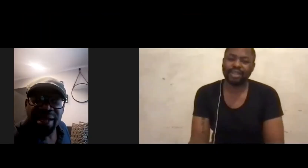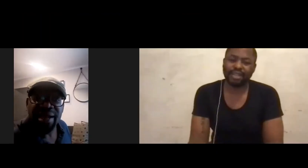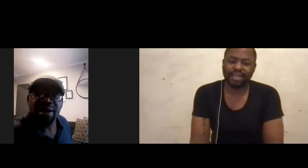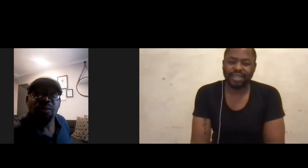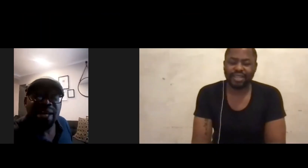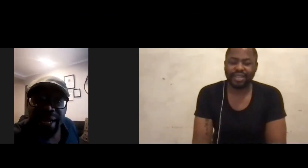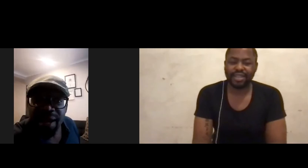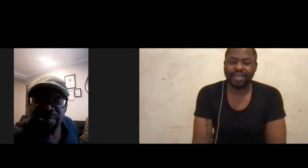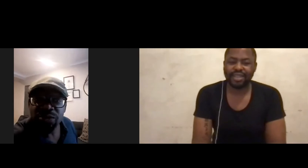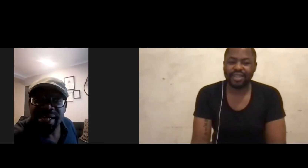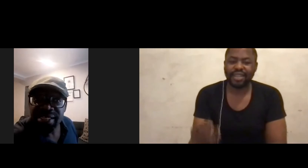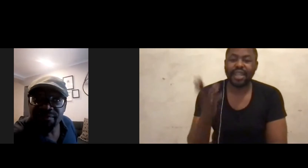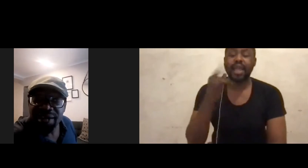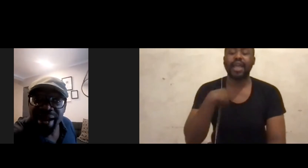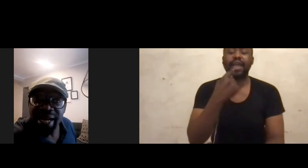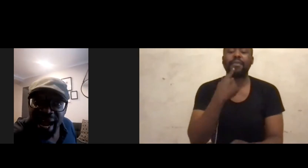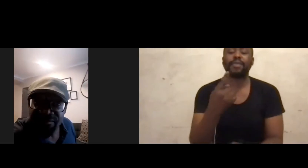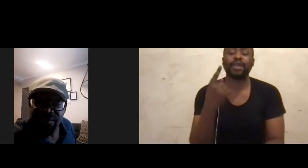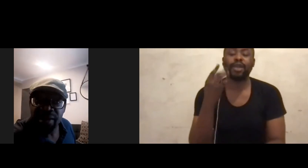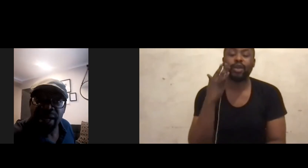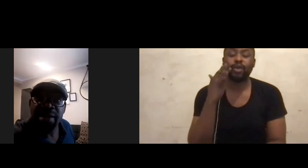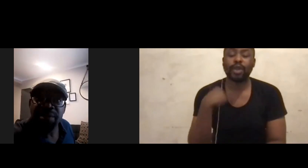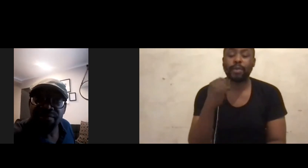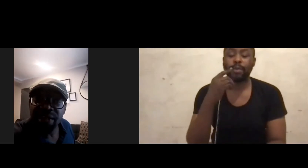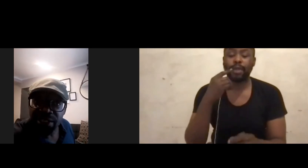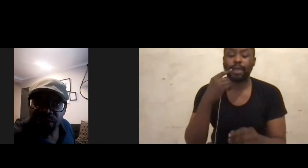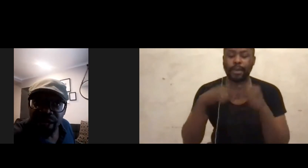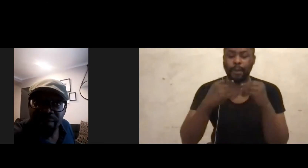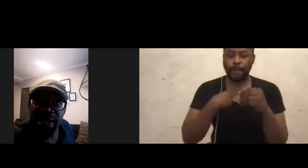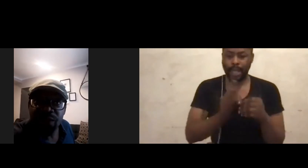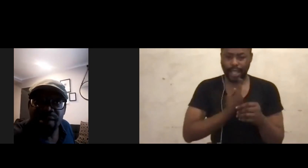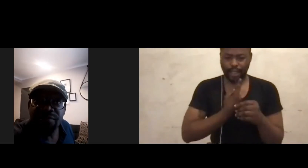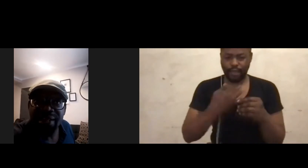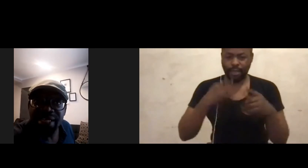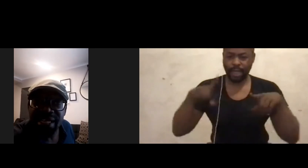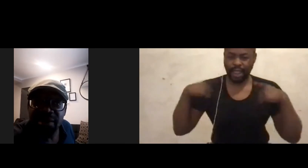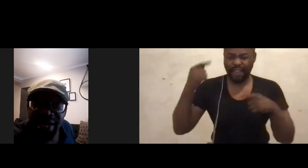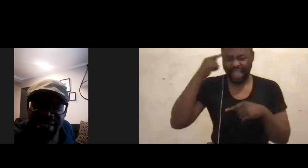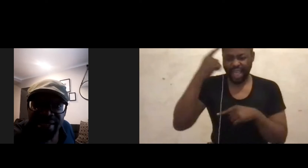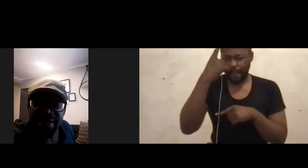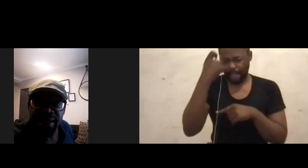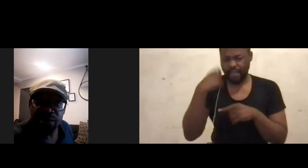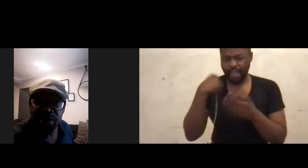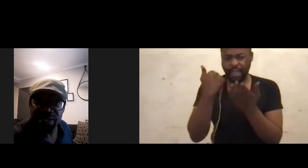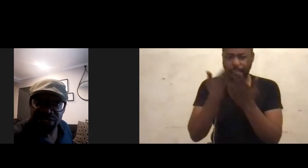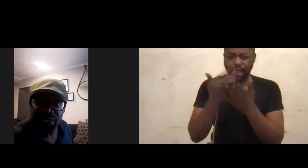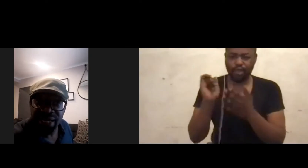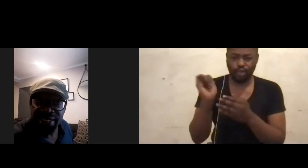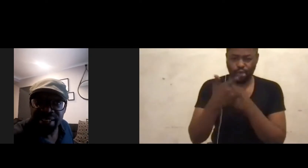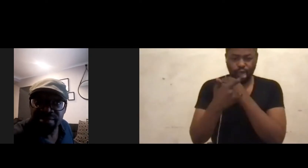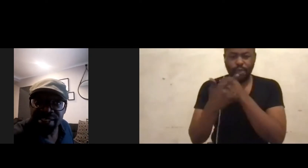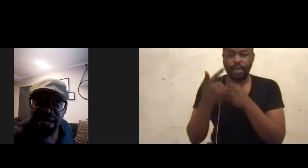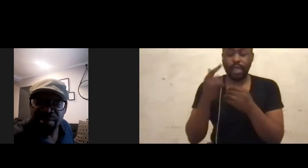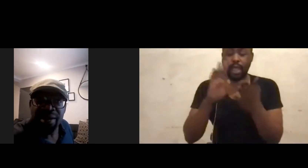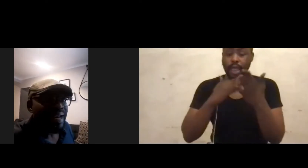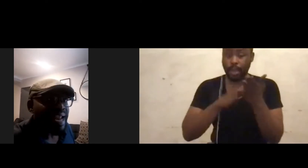When it comes to myself and my life, and I believe that this should apply to every other single person, including my children, I'll